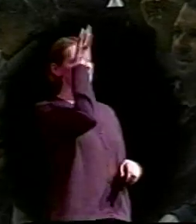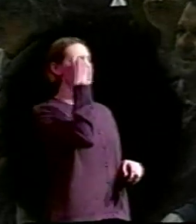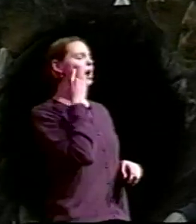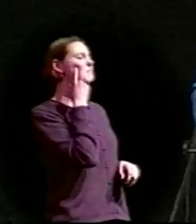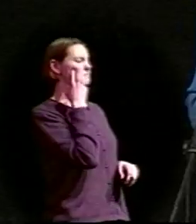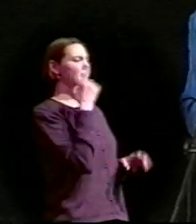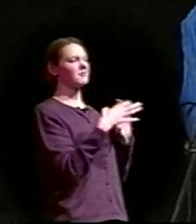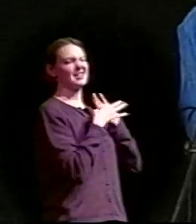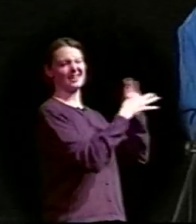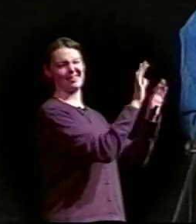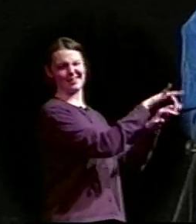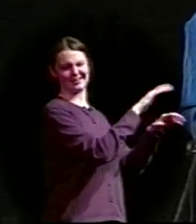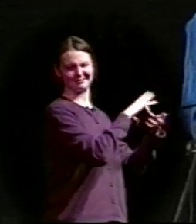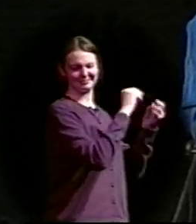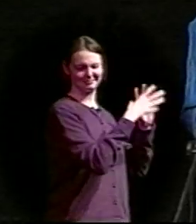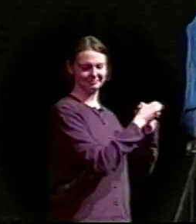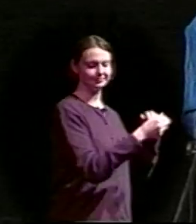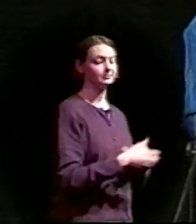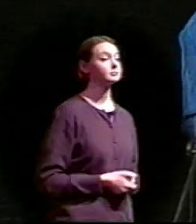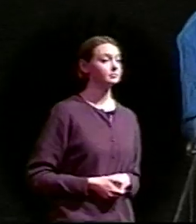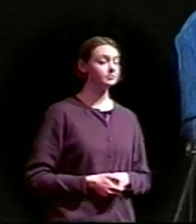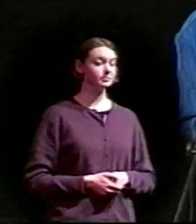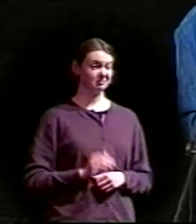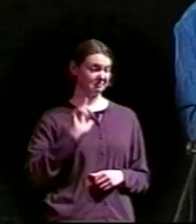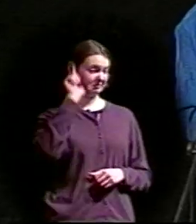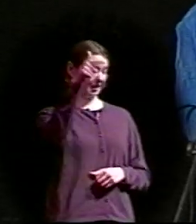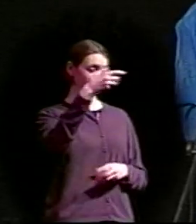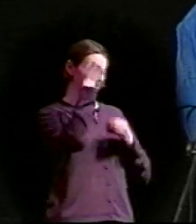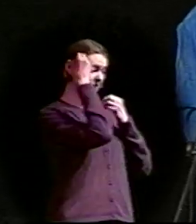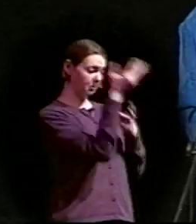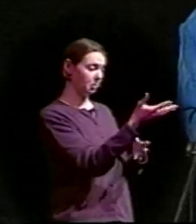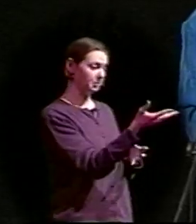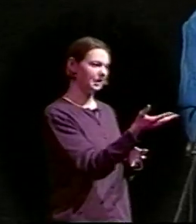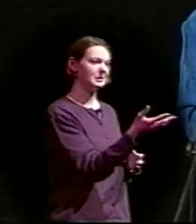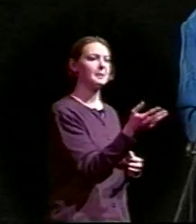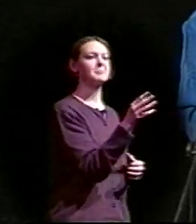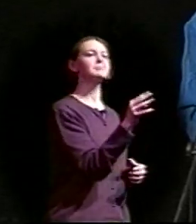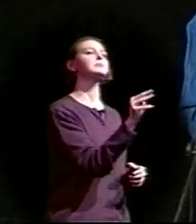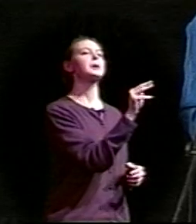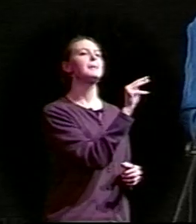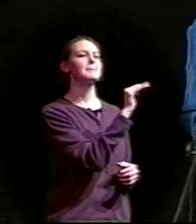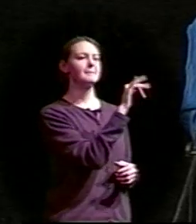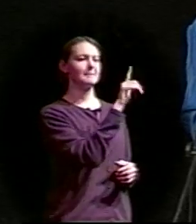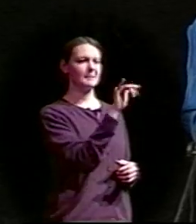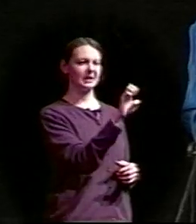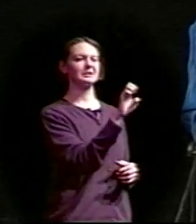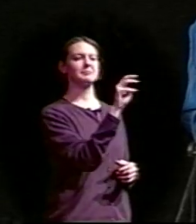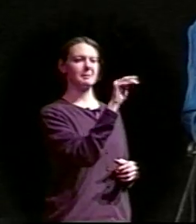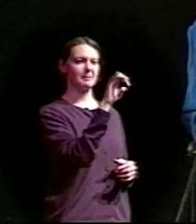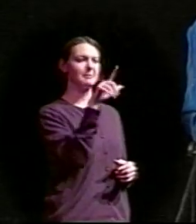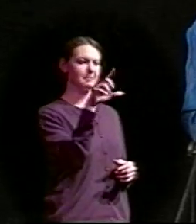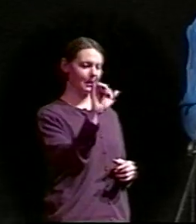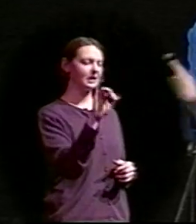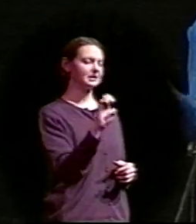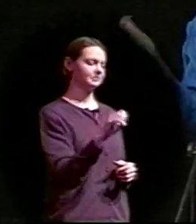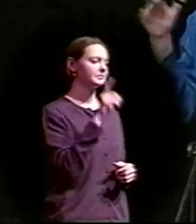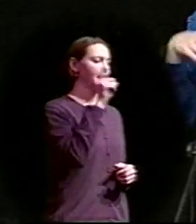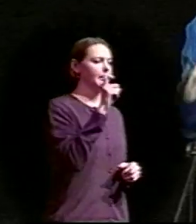Actually, later on, he told me that Minnie and Nellie got themselves kicked out of the Women's Christian Temperance Union. was their own design. Because in the